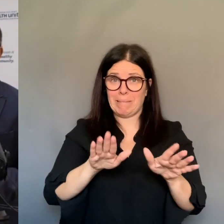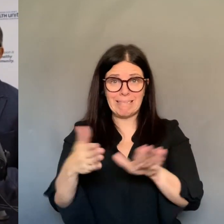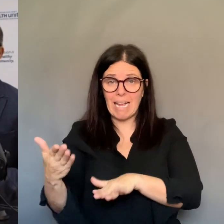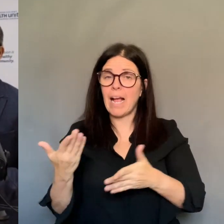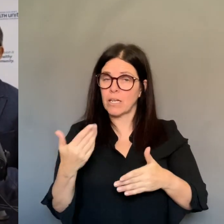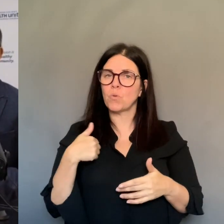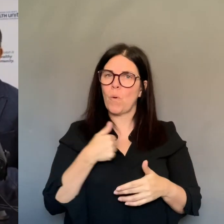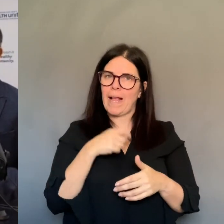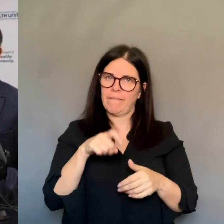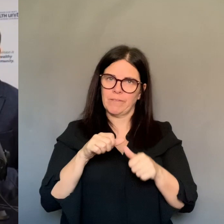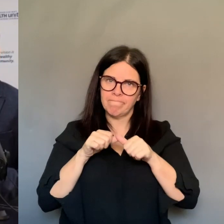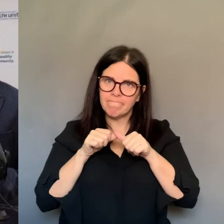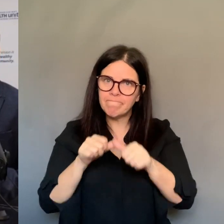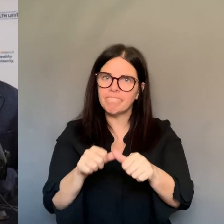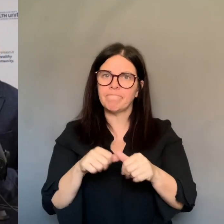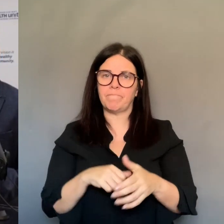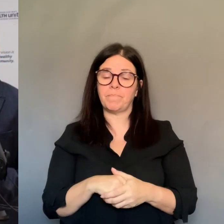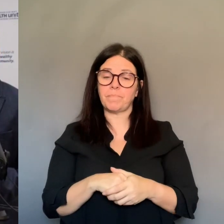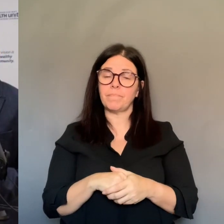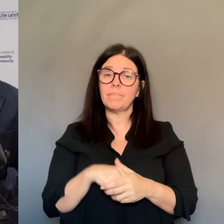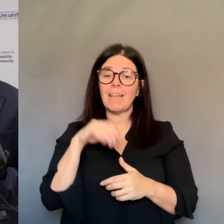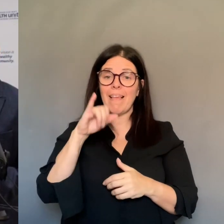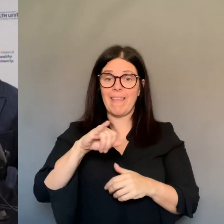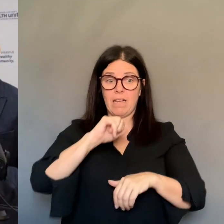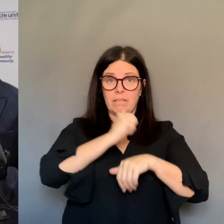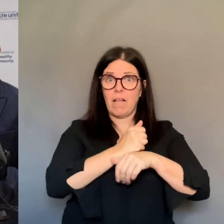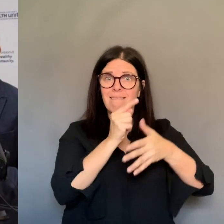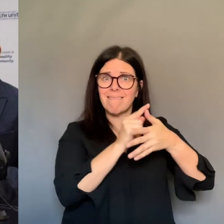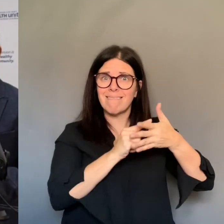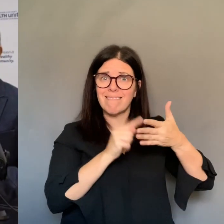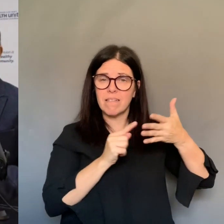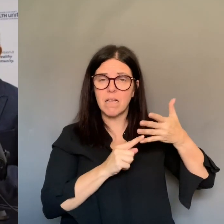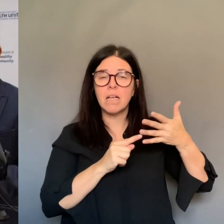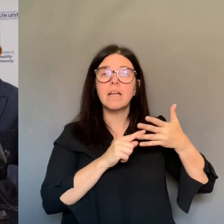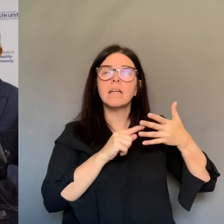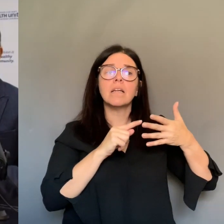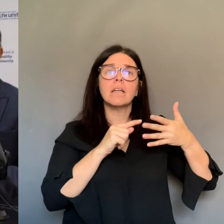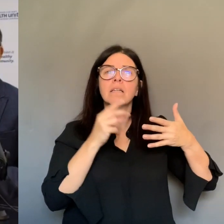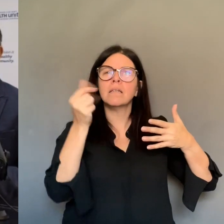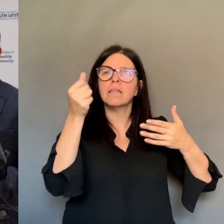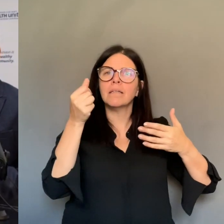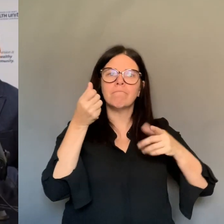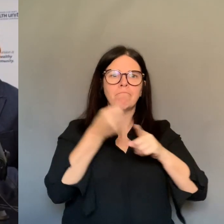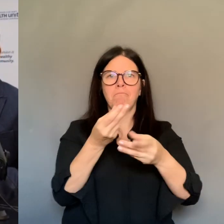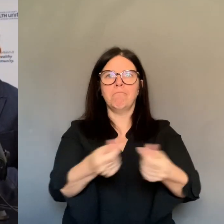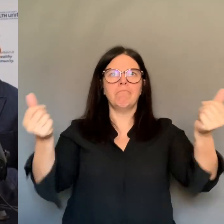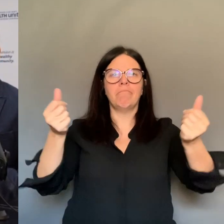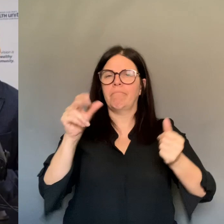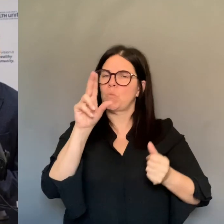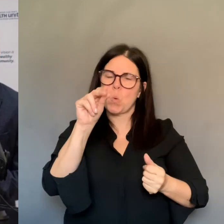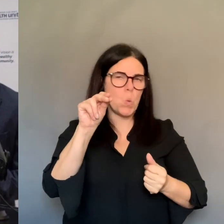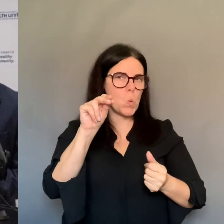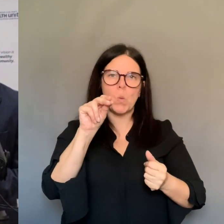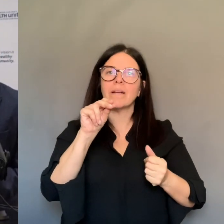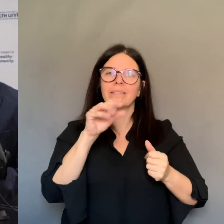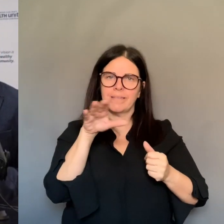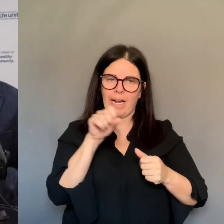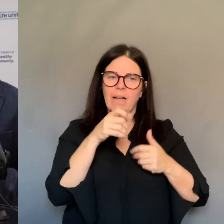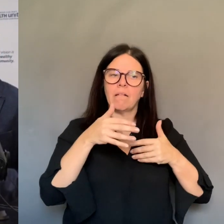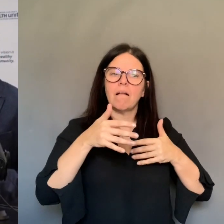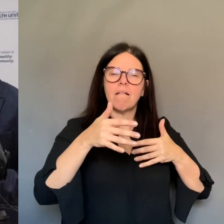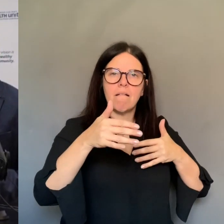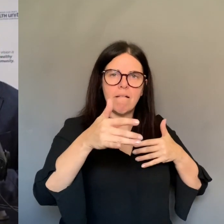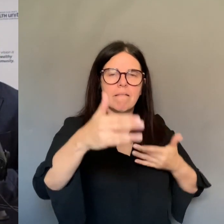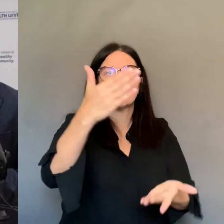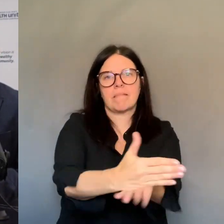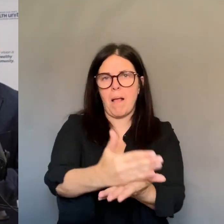stage and it will take us longer to be in a position where we can all be happy about the number of cases and